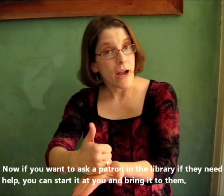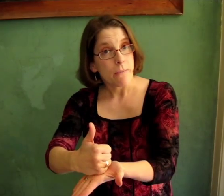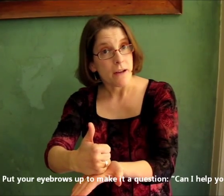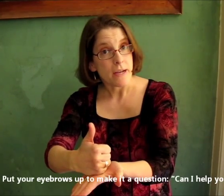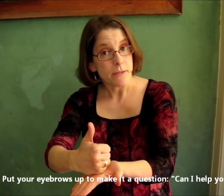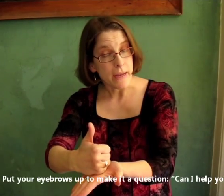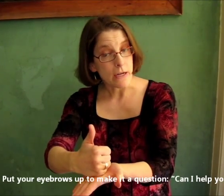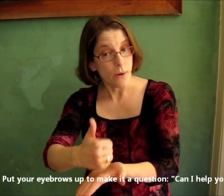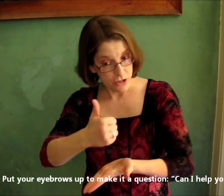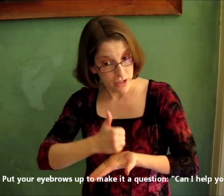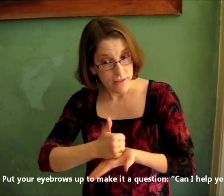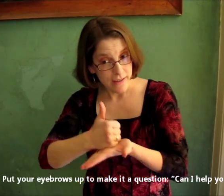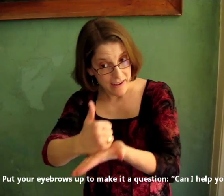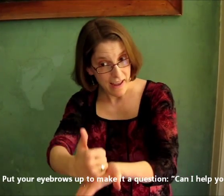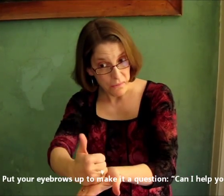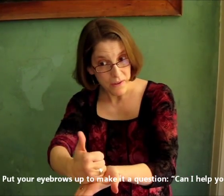eyebrows up to make it a question. Can I help you?